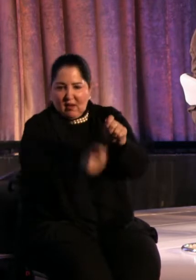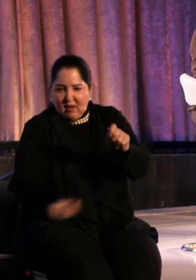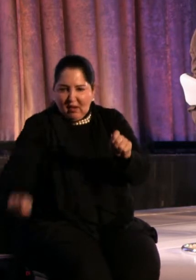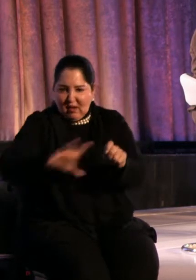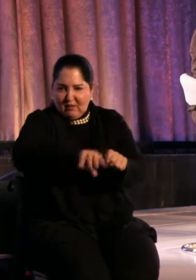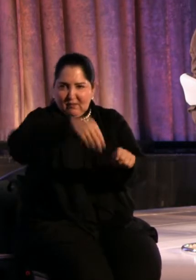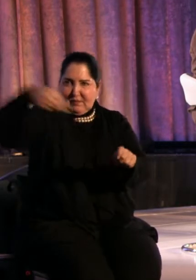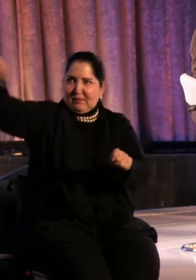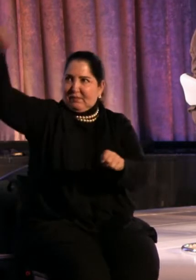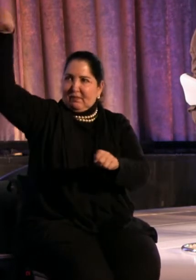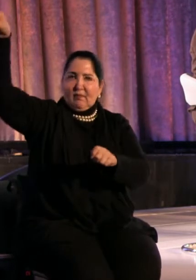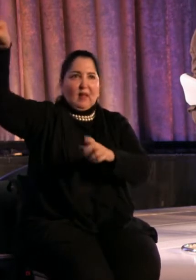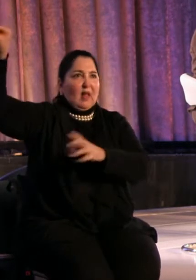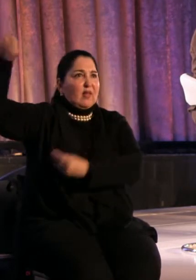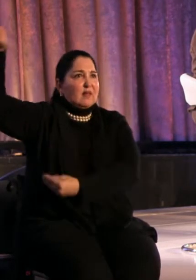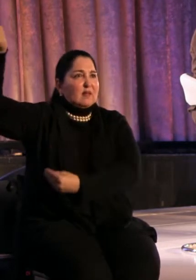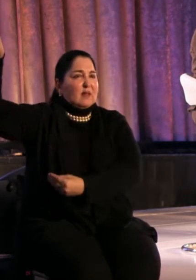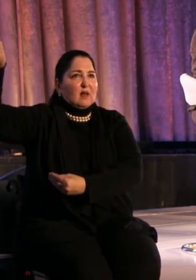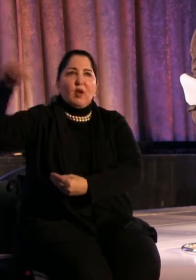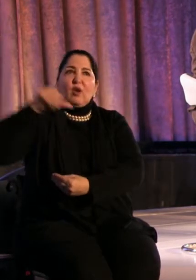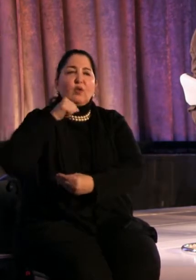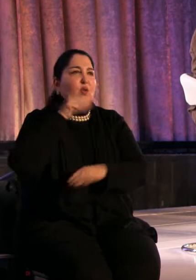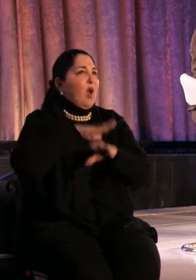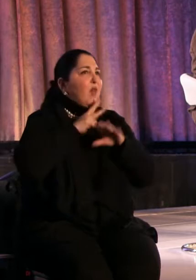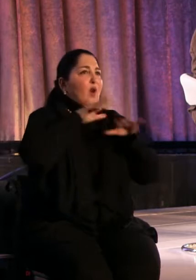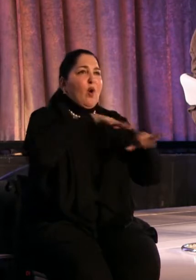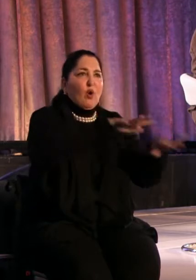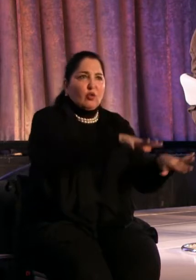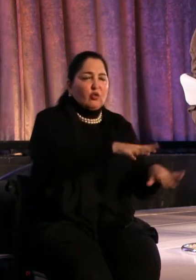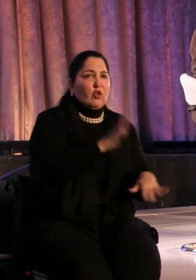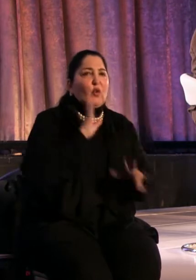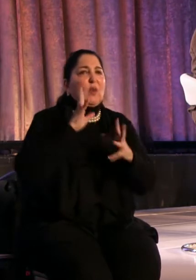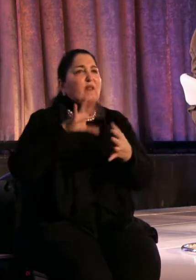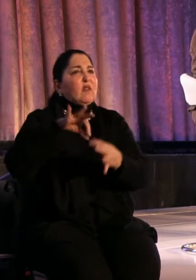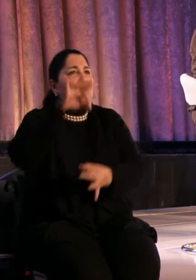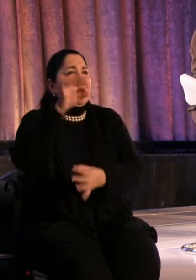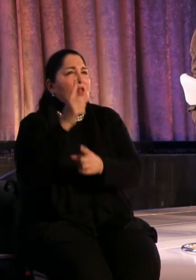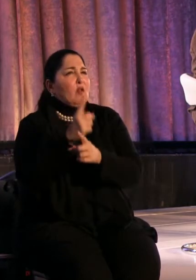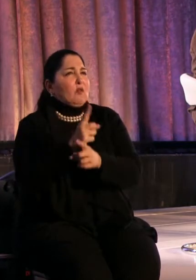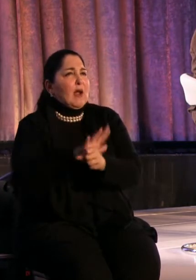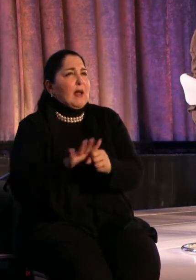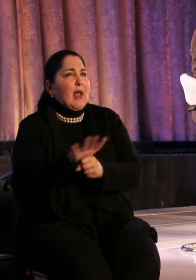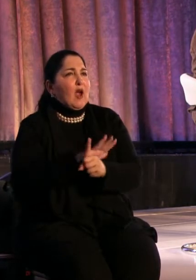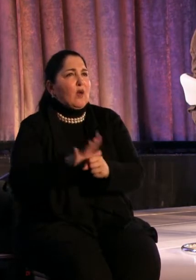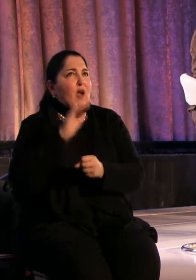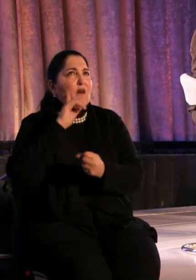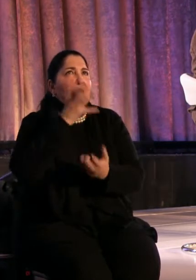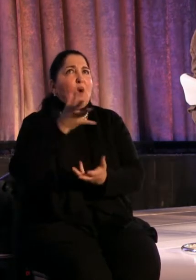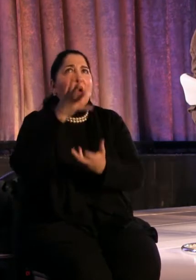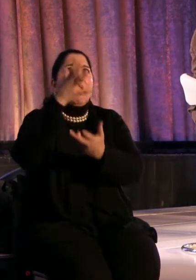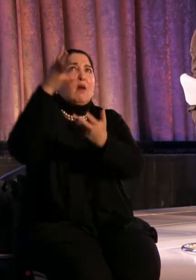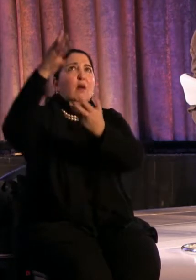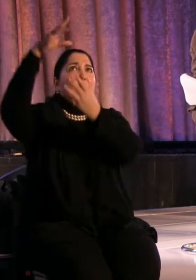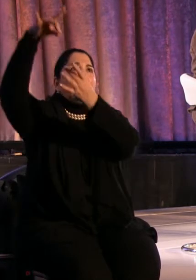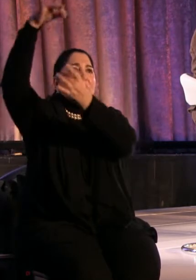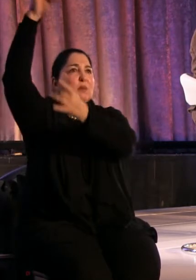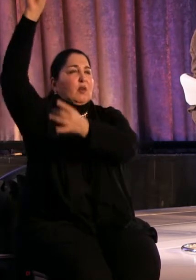animal on the land, so you leave their spirit in the appropriate area. It was all